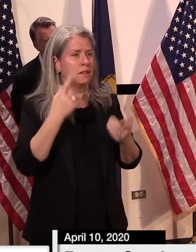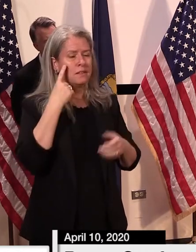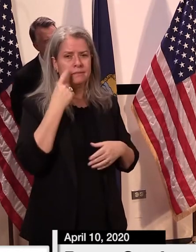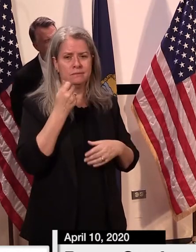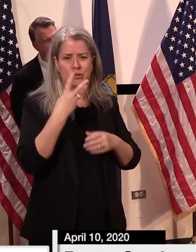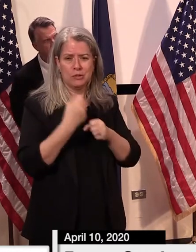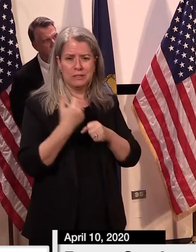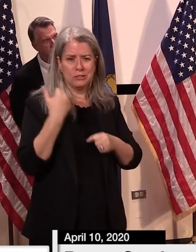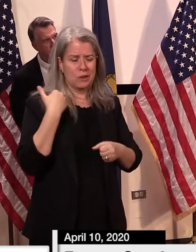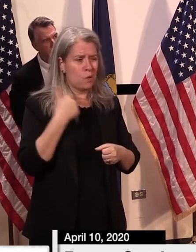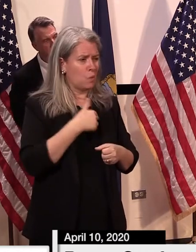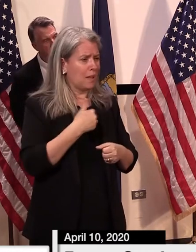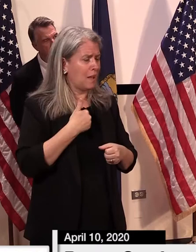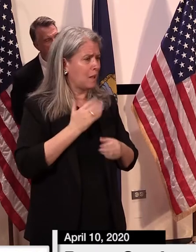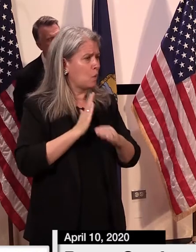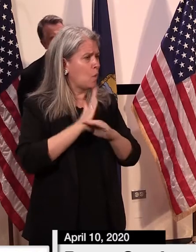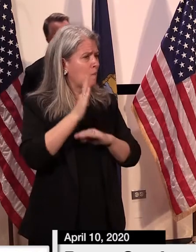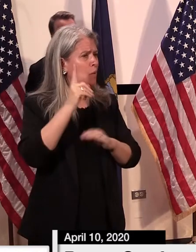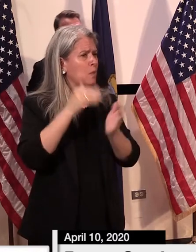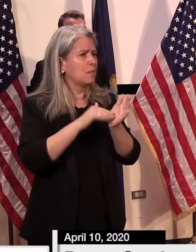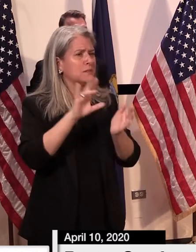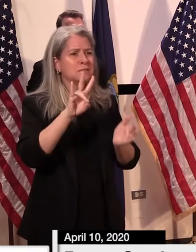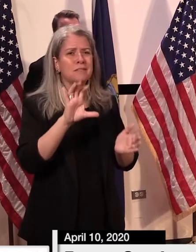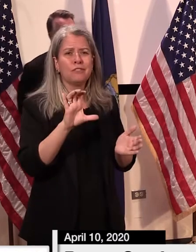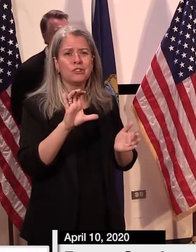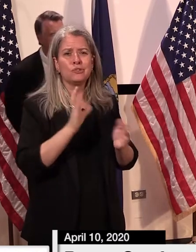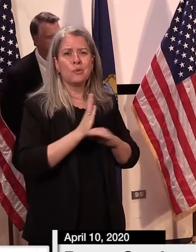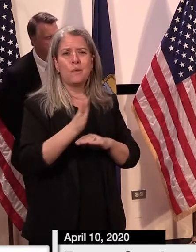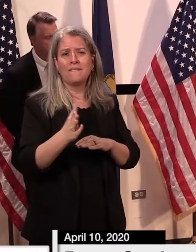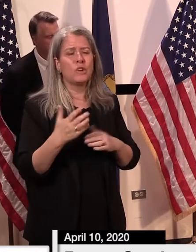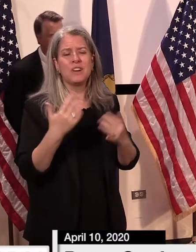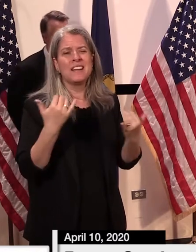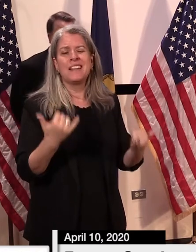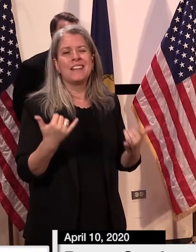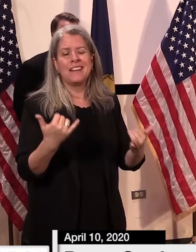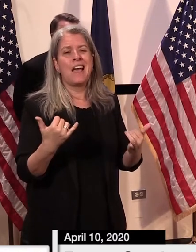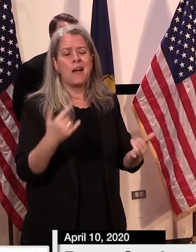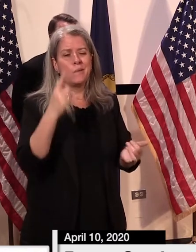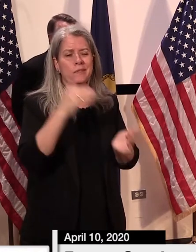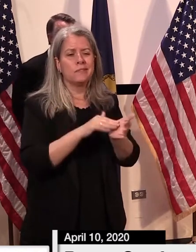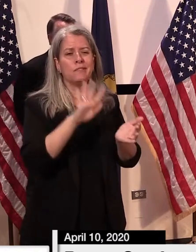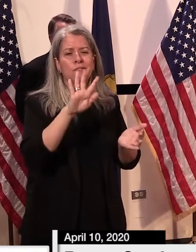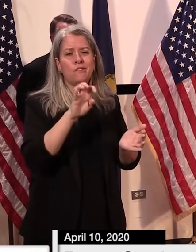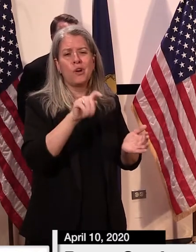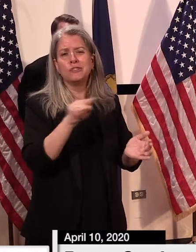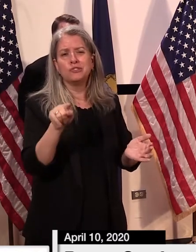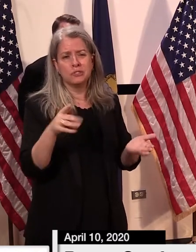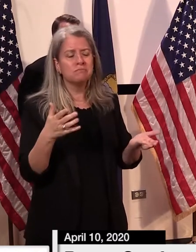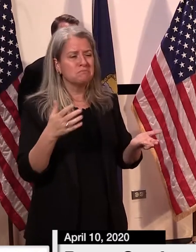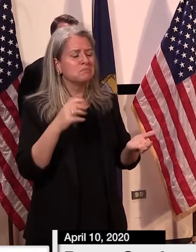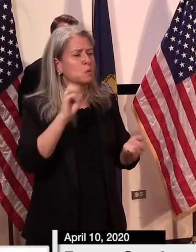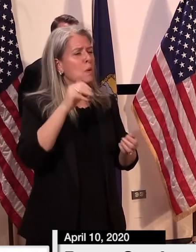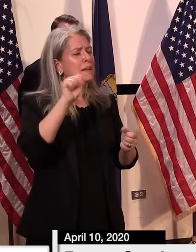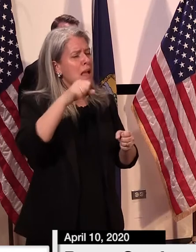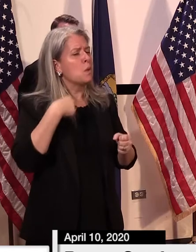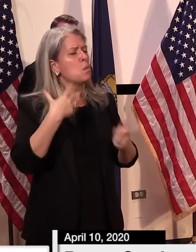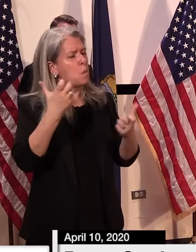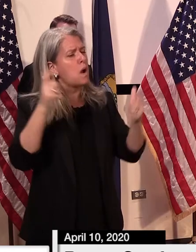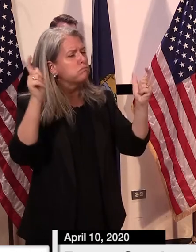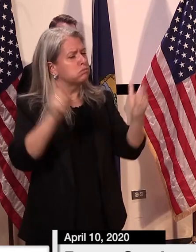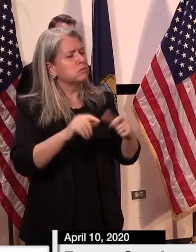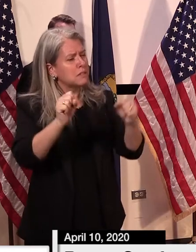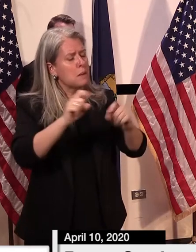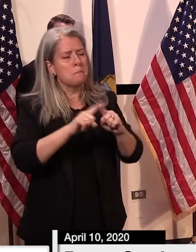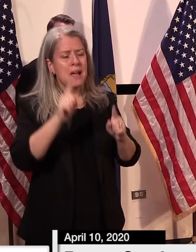couple years ago i saw something that we were over 1700 so we are looking at different ways colin um i will say